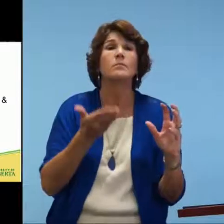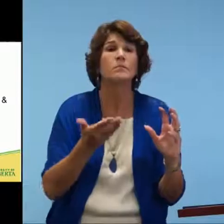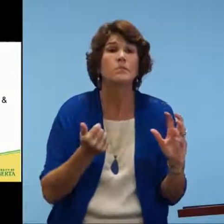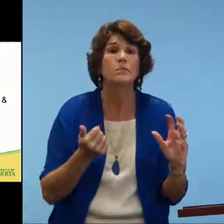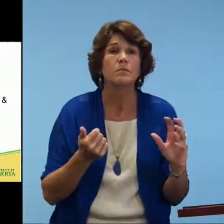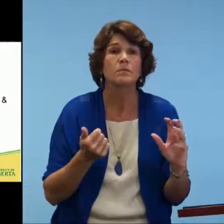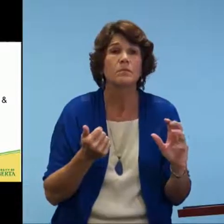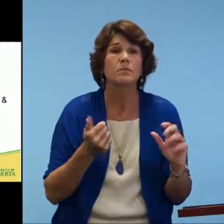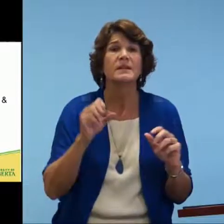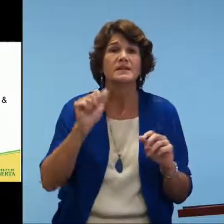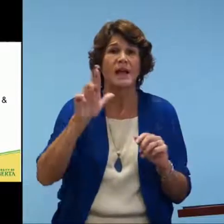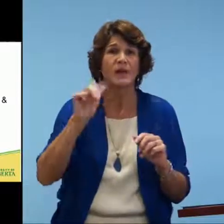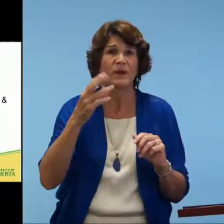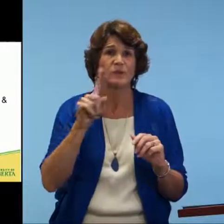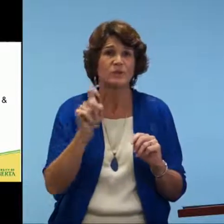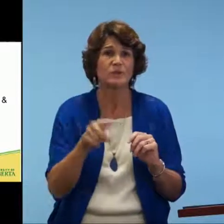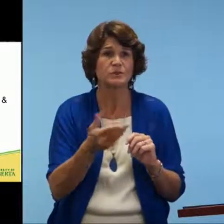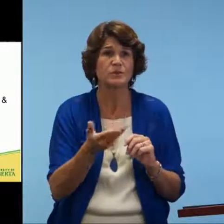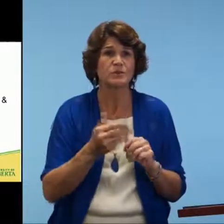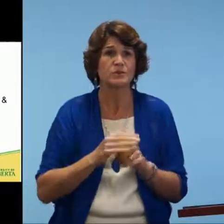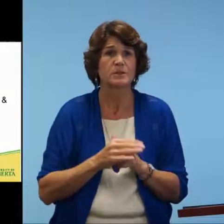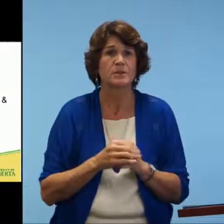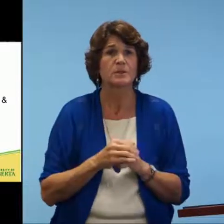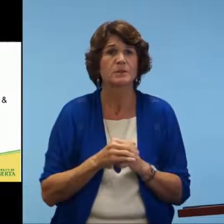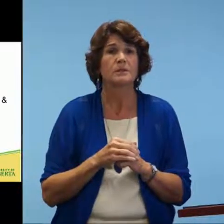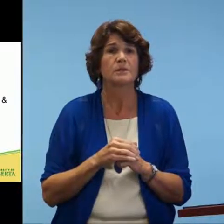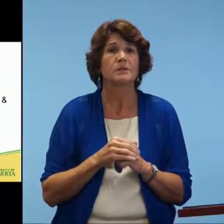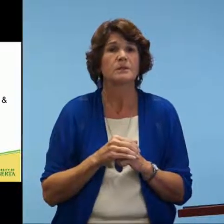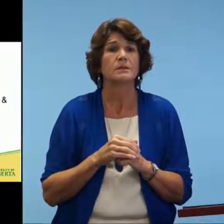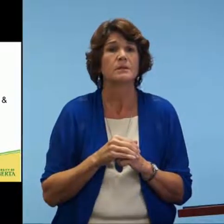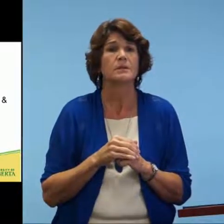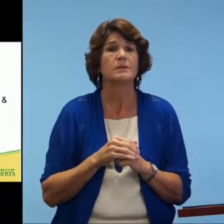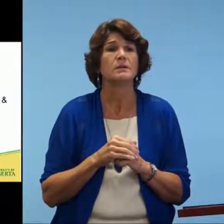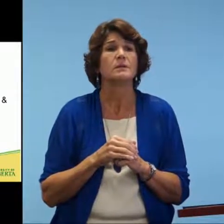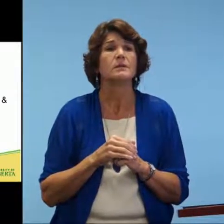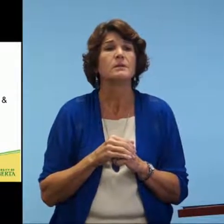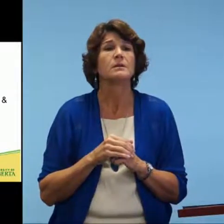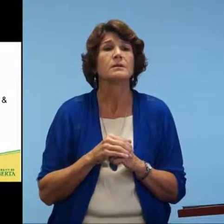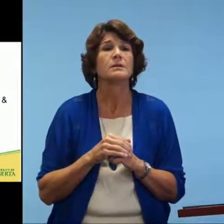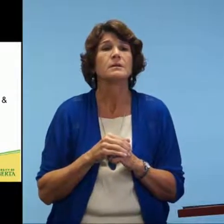hand shapes. Is that it… I'm sorry, Carla. Find my hand shapes.